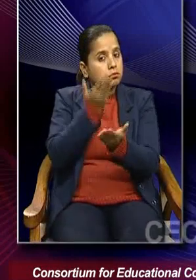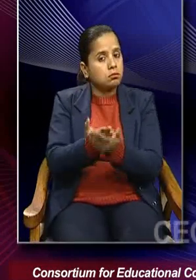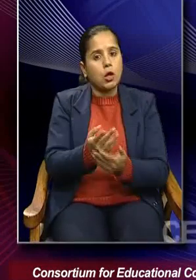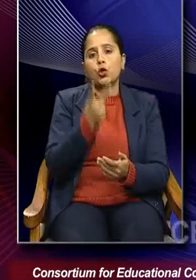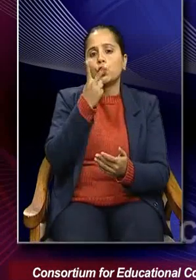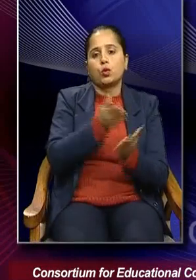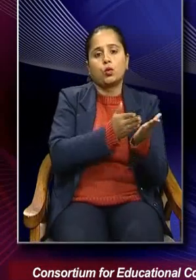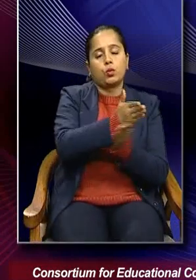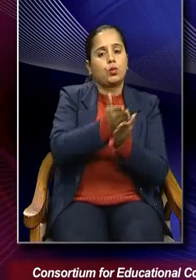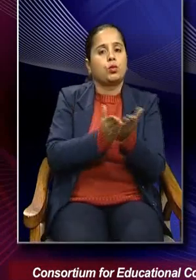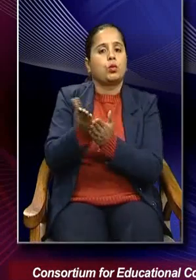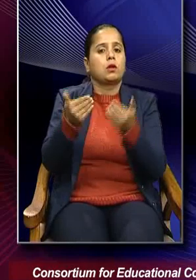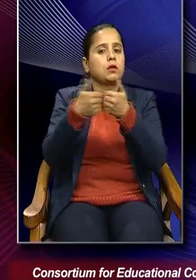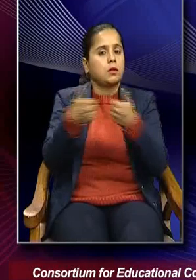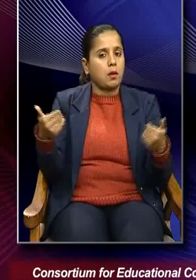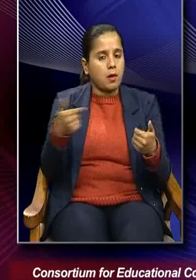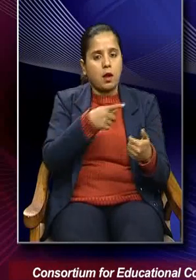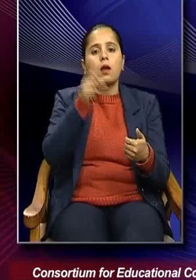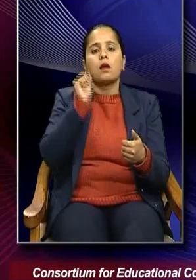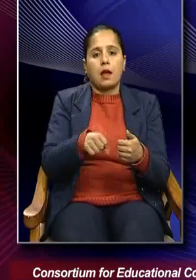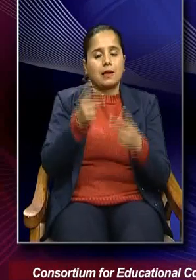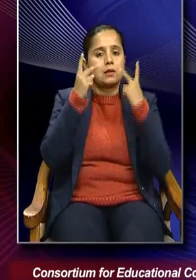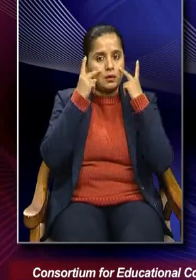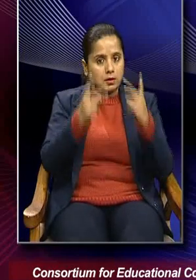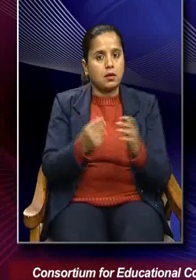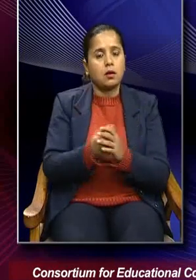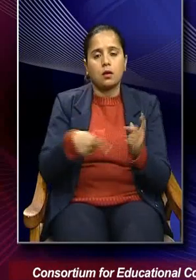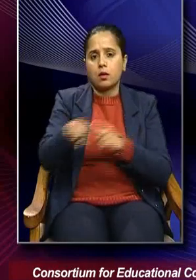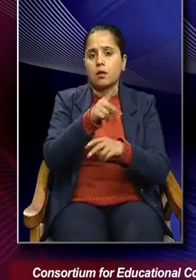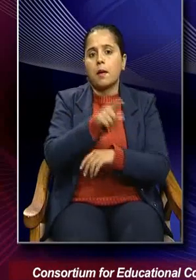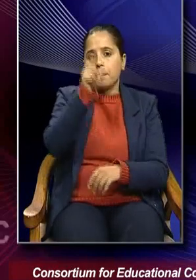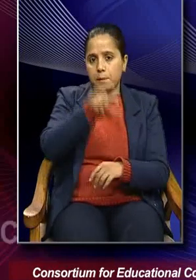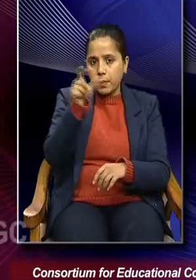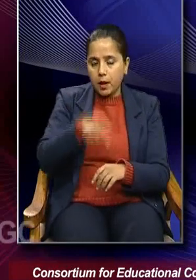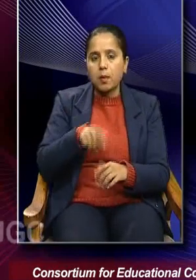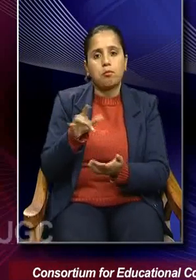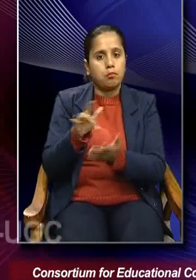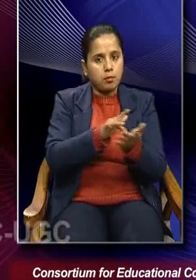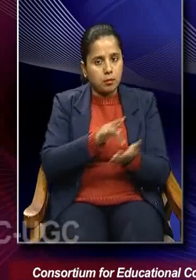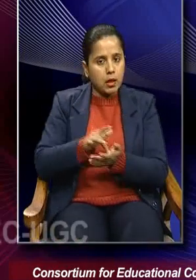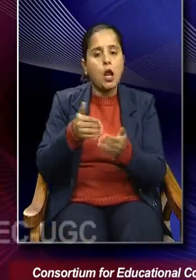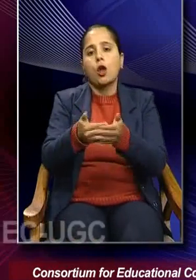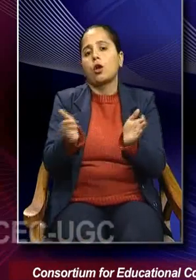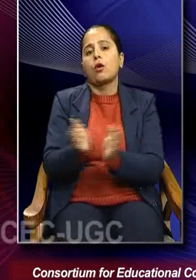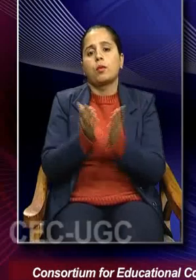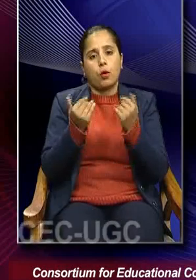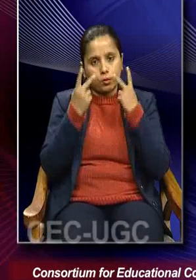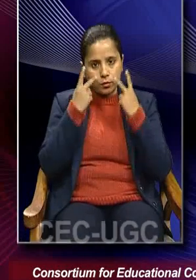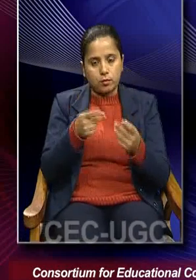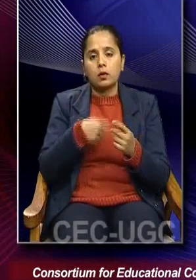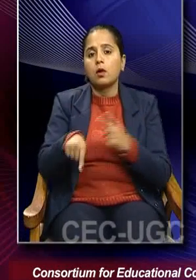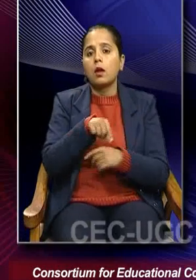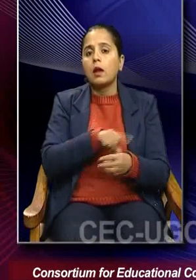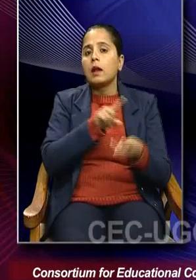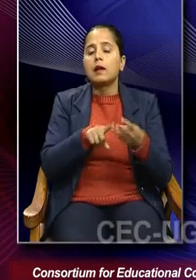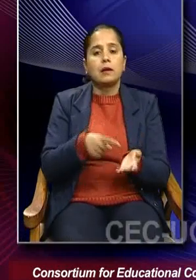distinct sectors that can be seen across people, places and community, respectable